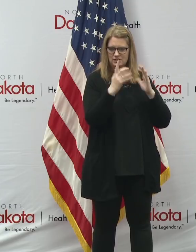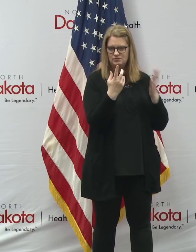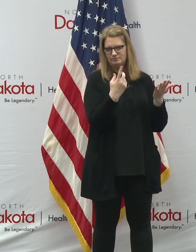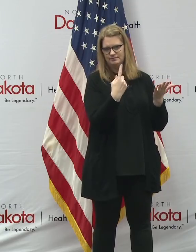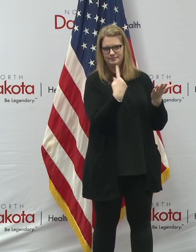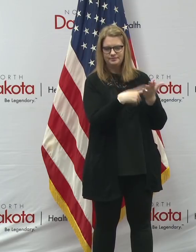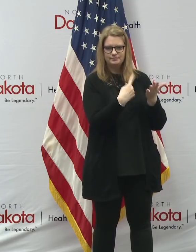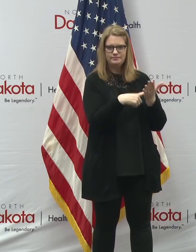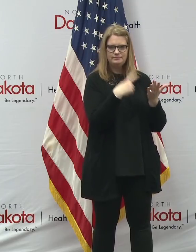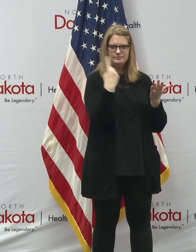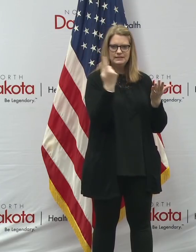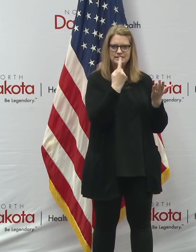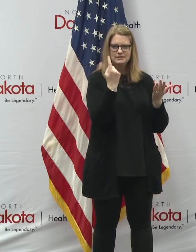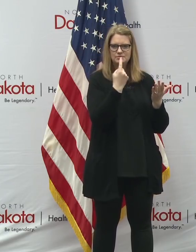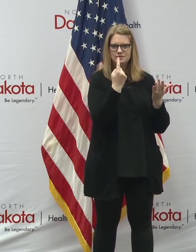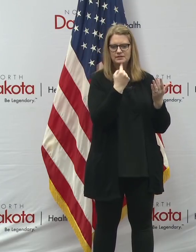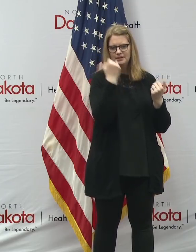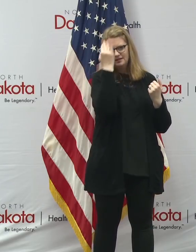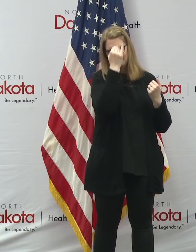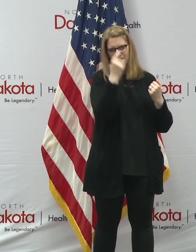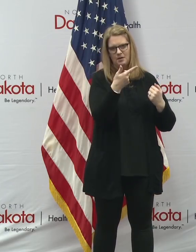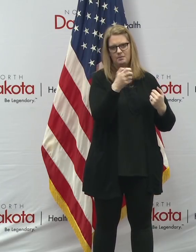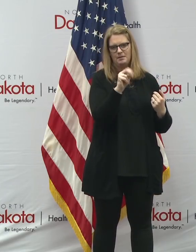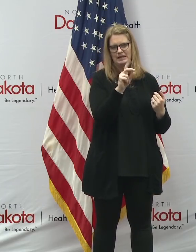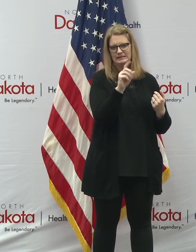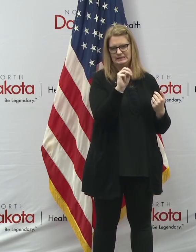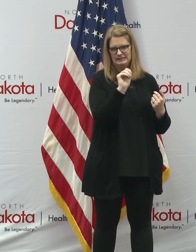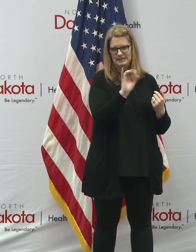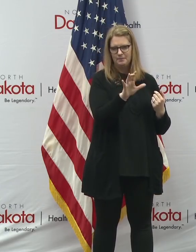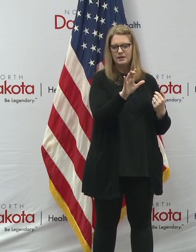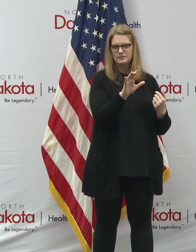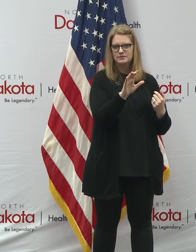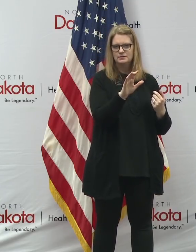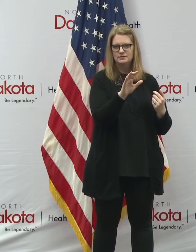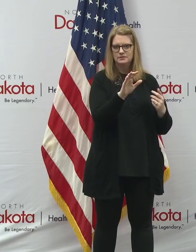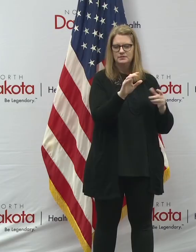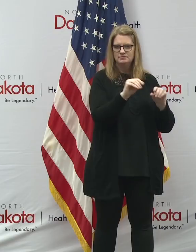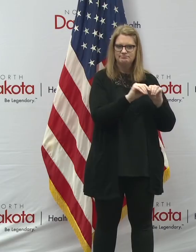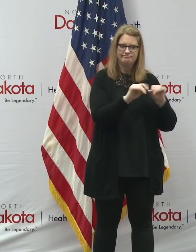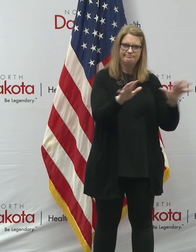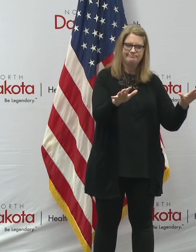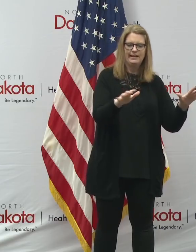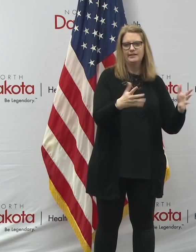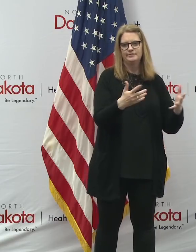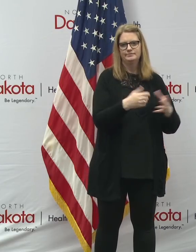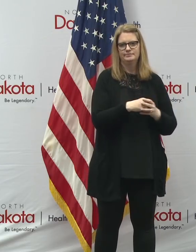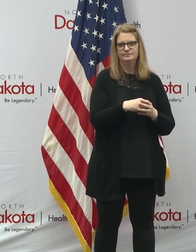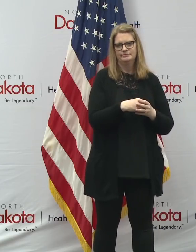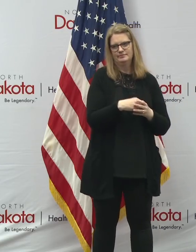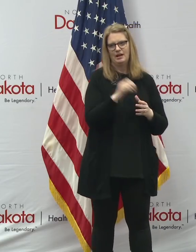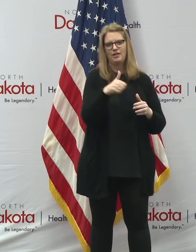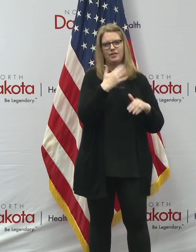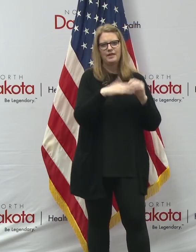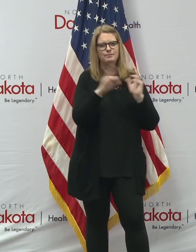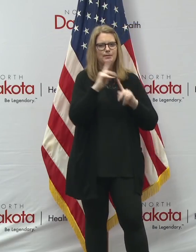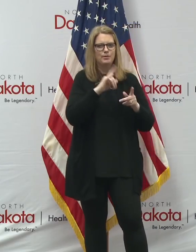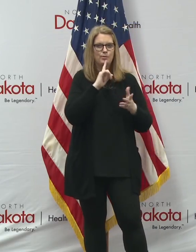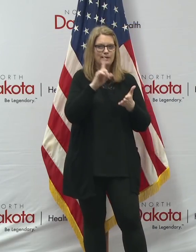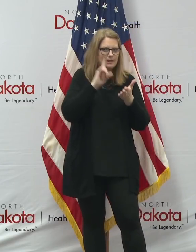somebody who's probably spent more time thinking about pandemics than just about anybody else on the planet other than the, you know, epidemiologists.